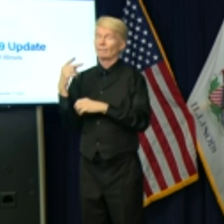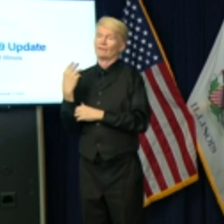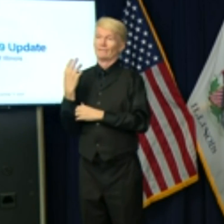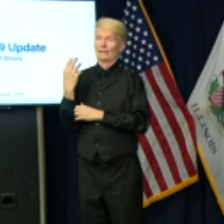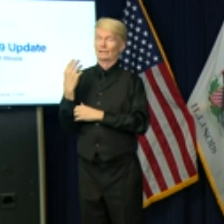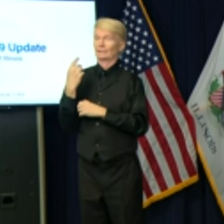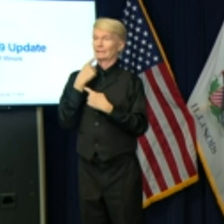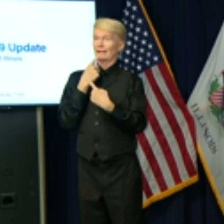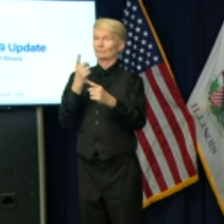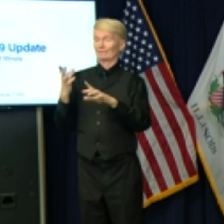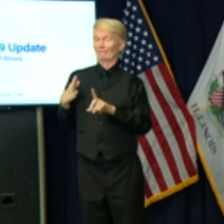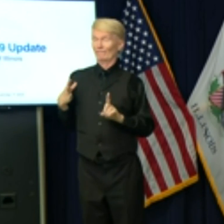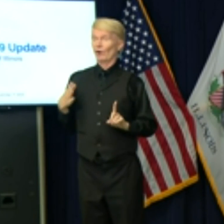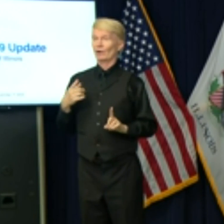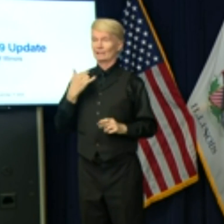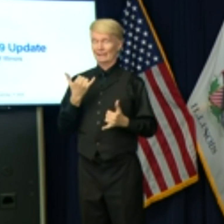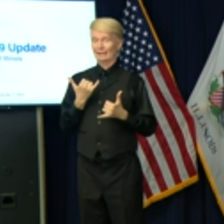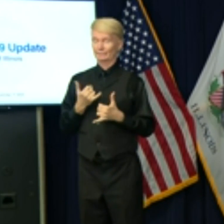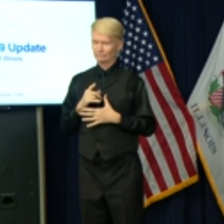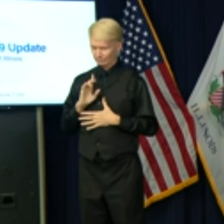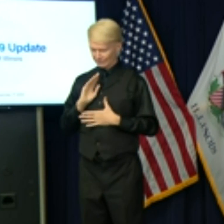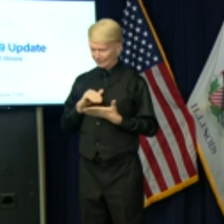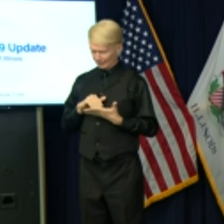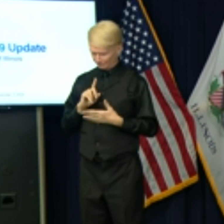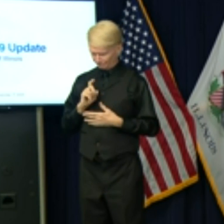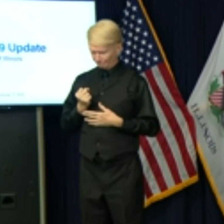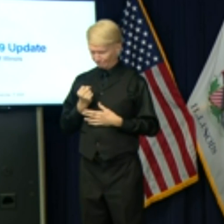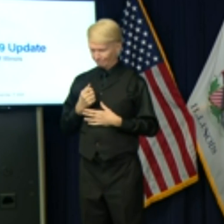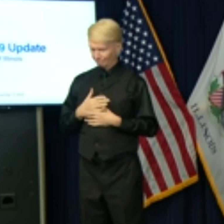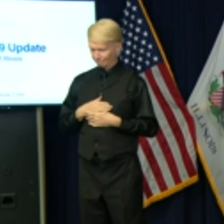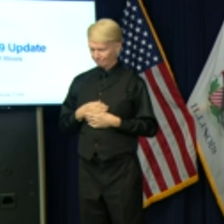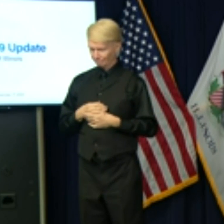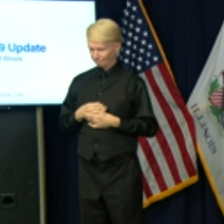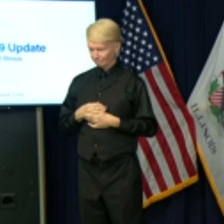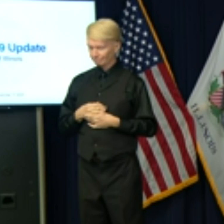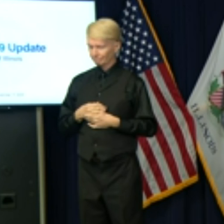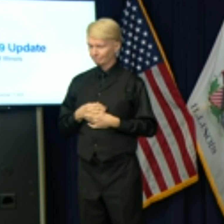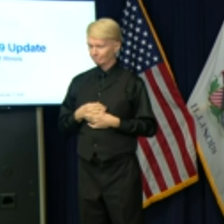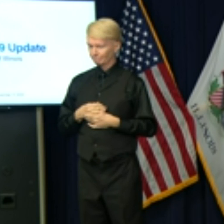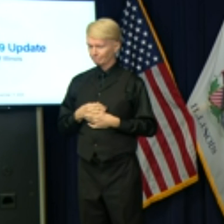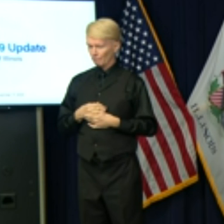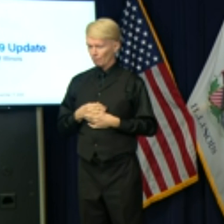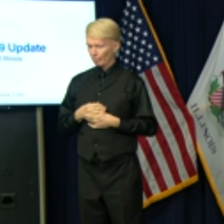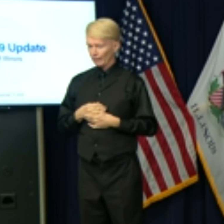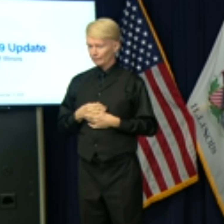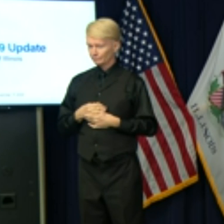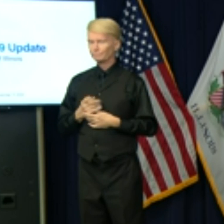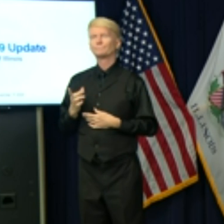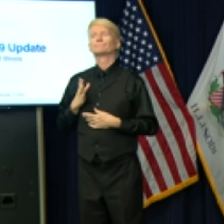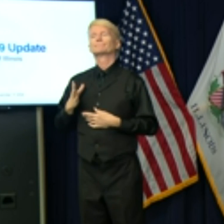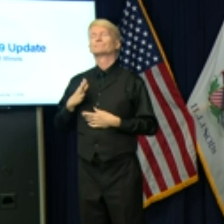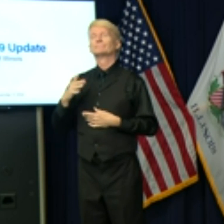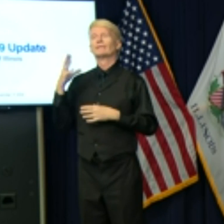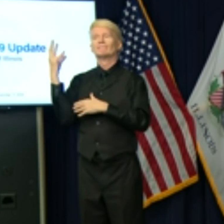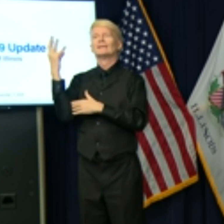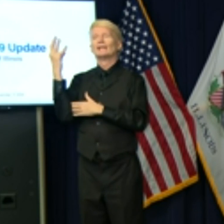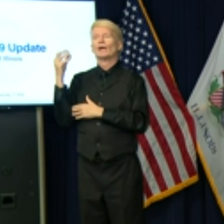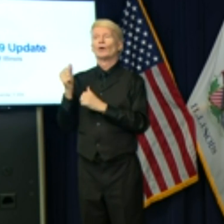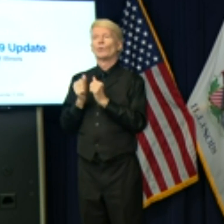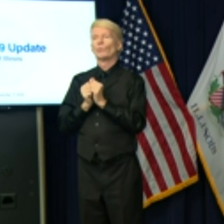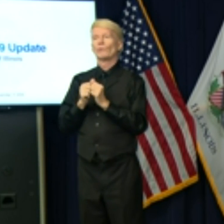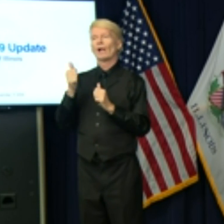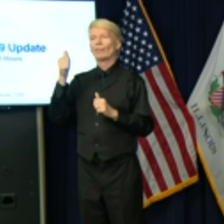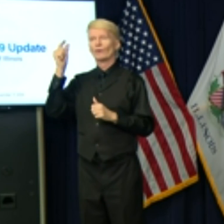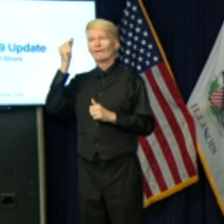epicenter of the current outbreak. Is that because... I'm sorry, I couldn't hear because we've got somebody talking over here. You mentioned during the mask-up video announcement with the other